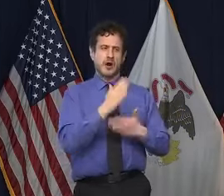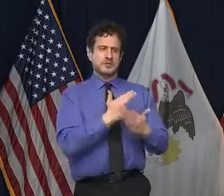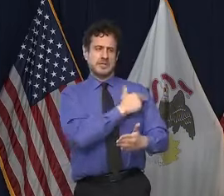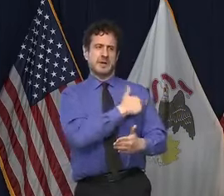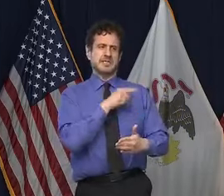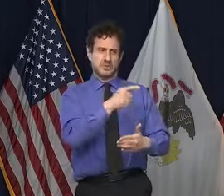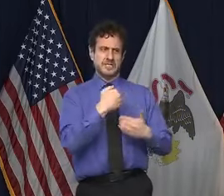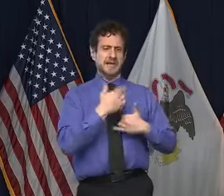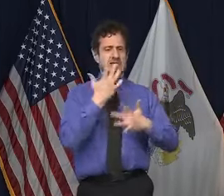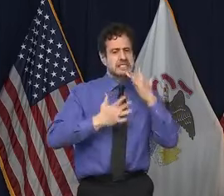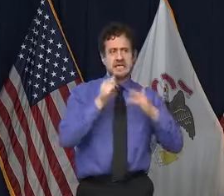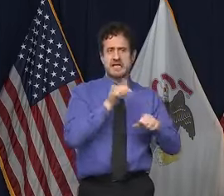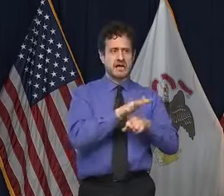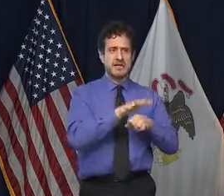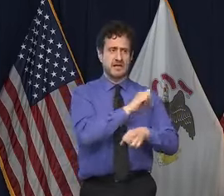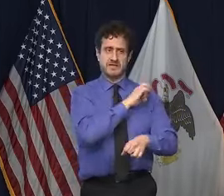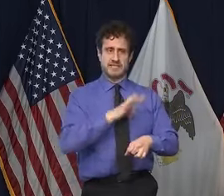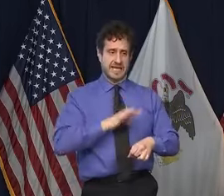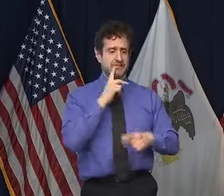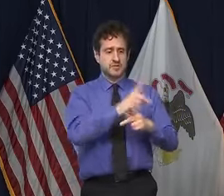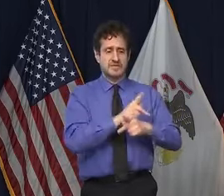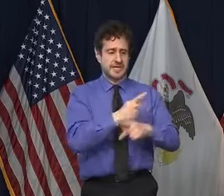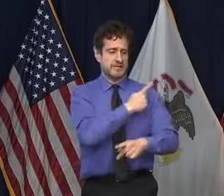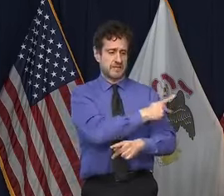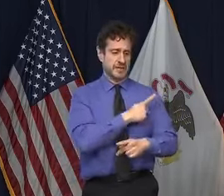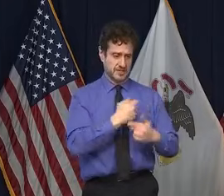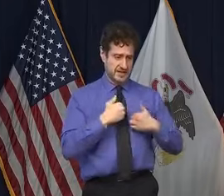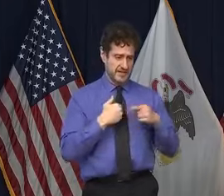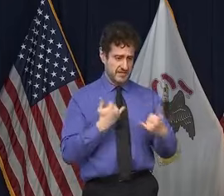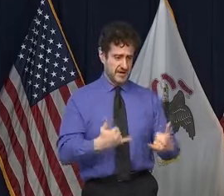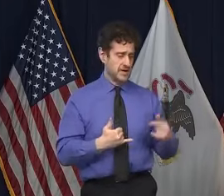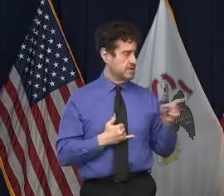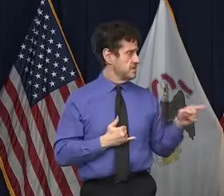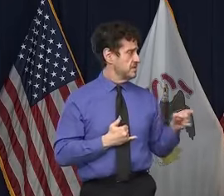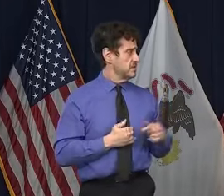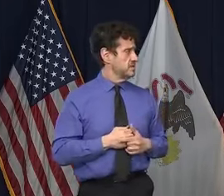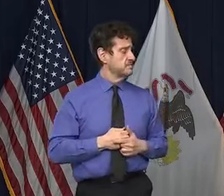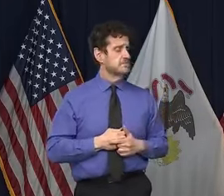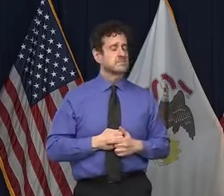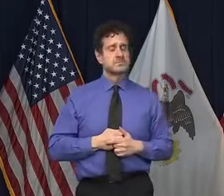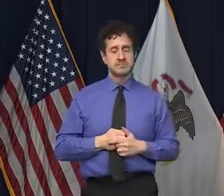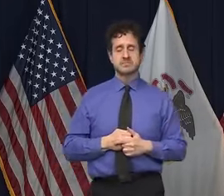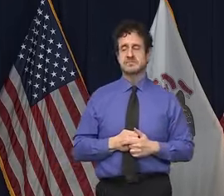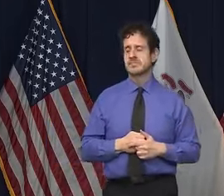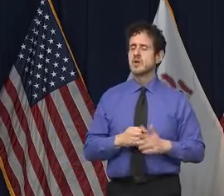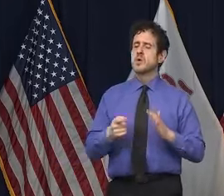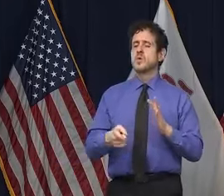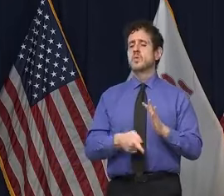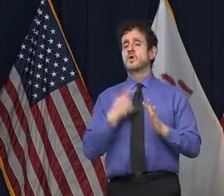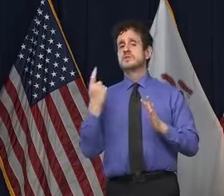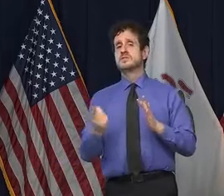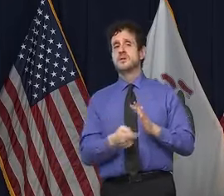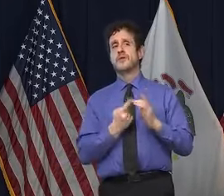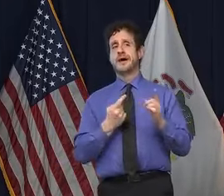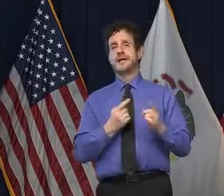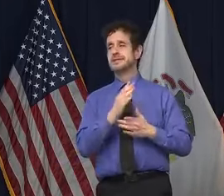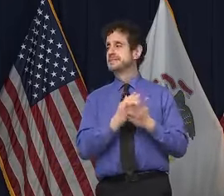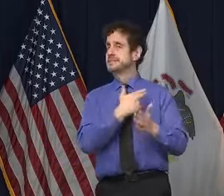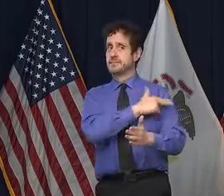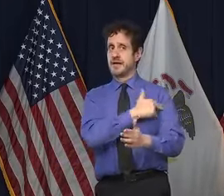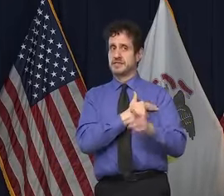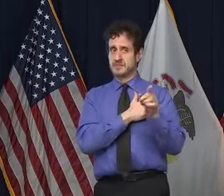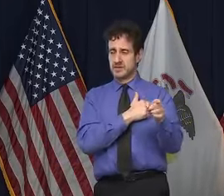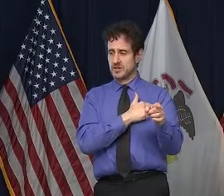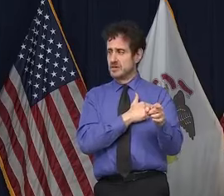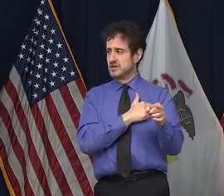having a hard time finding enough workers to care for their current patient load? We are, you know, there's an occasional hospital. They typically tend to